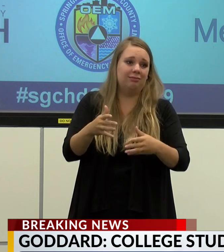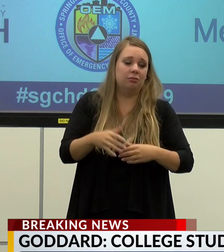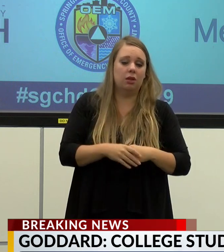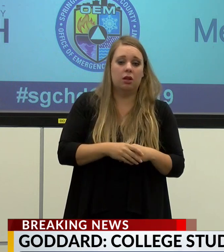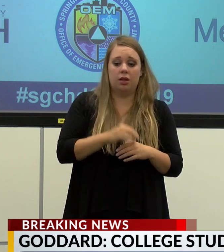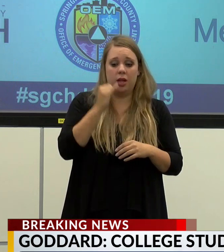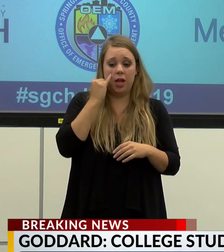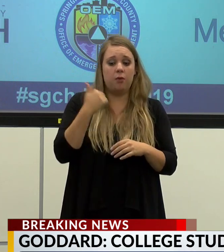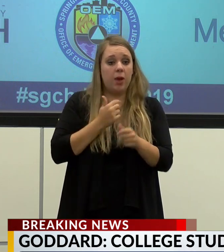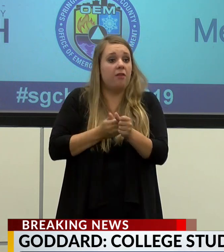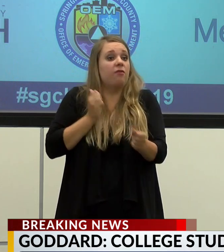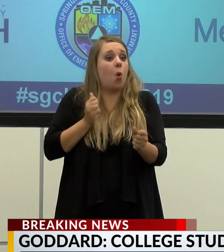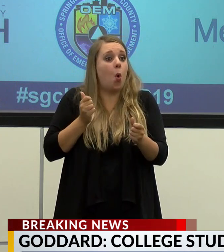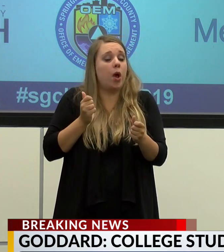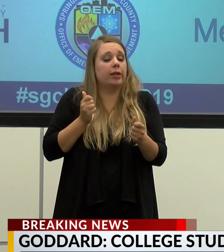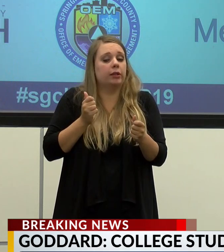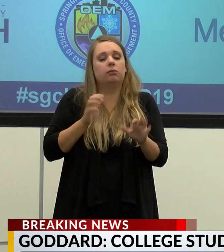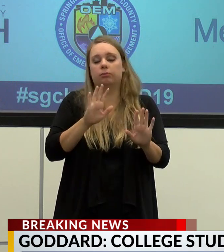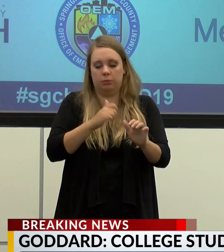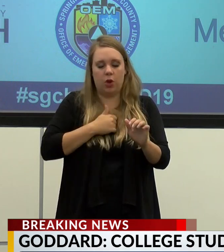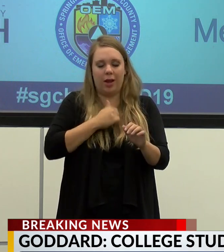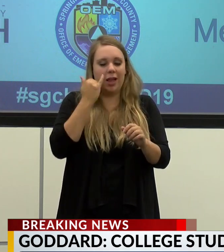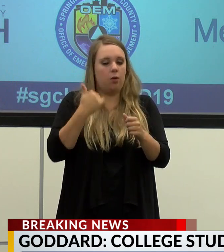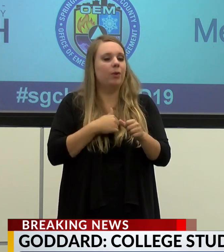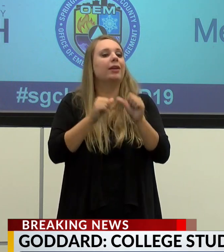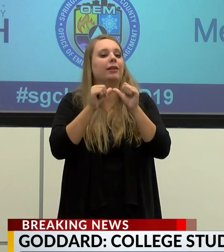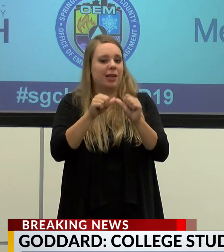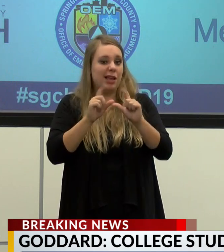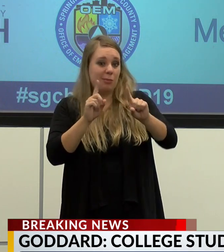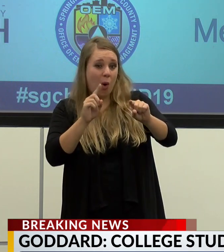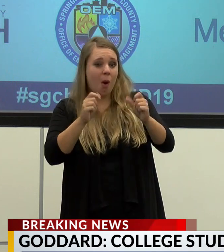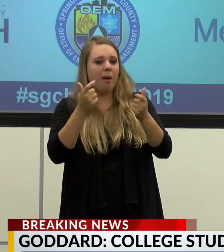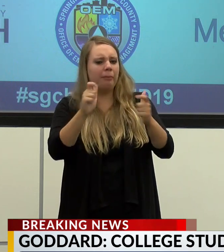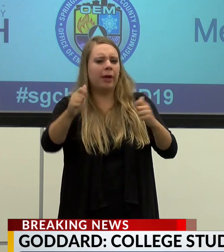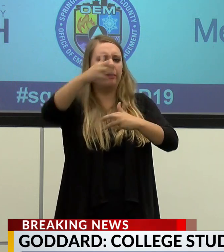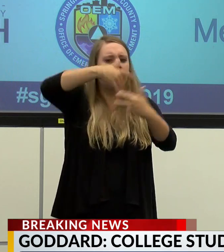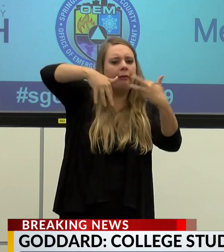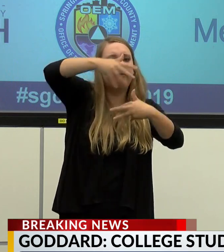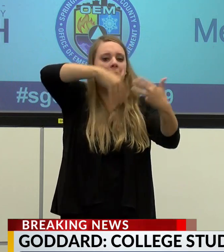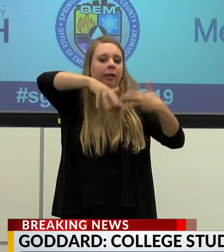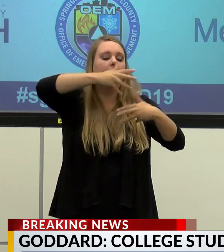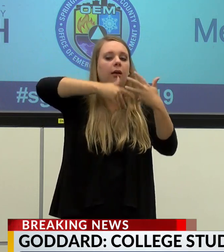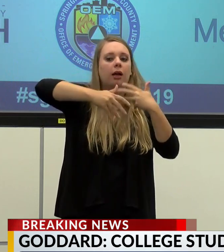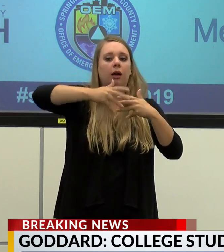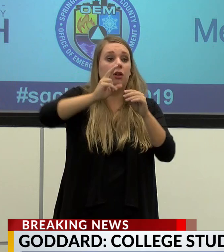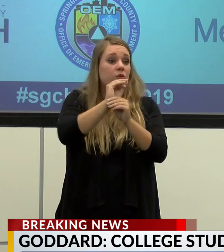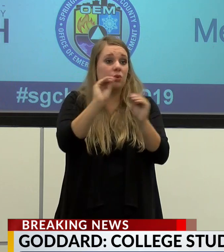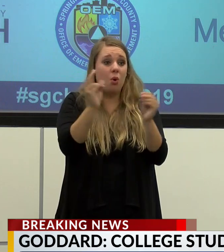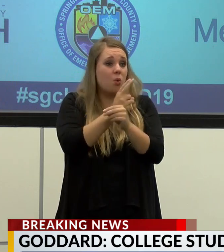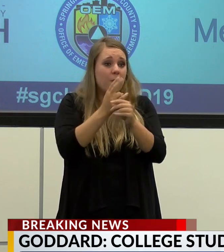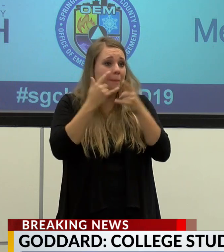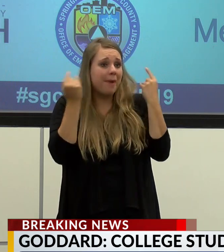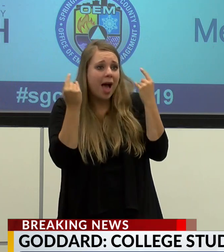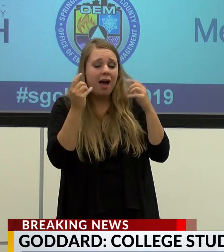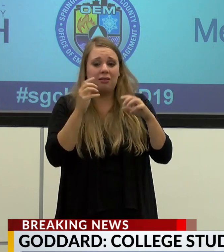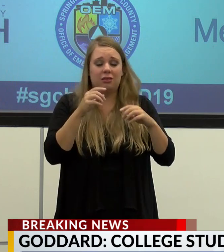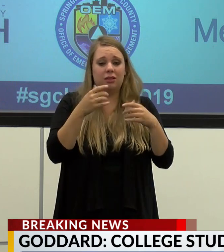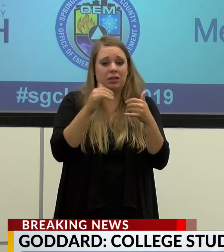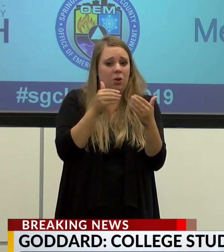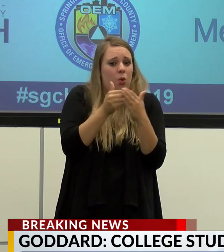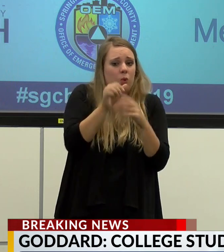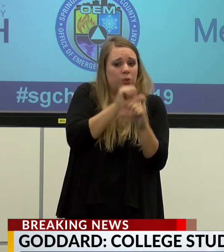go to large events and or if we keep going rather to large events and don't properly wear masks and maintain physical distancing,